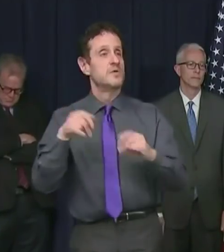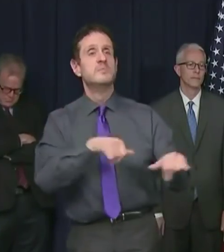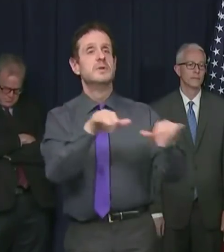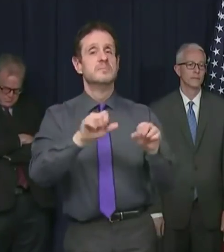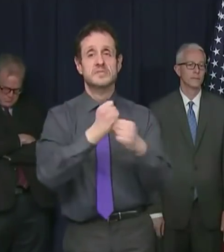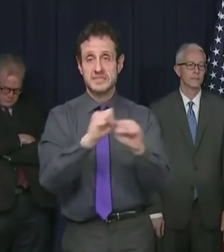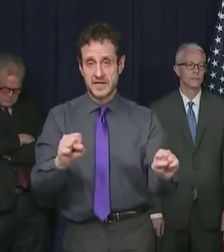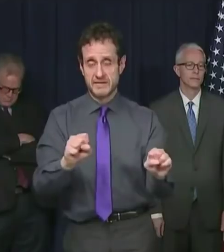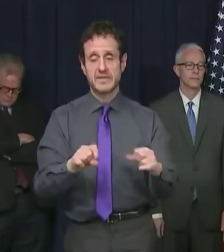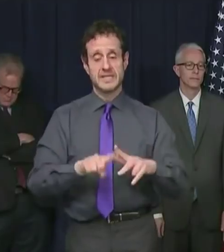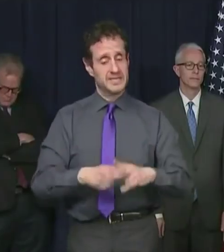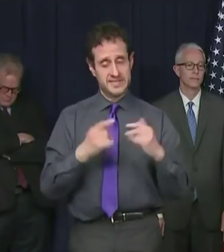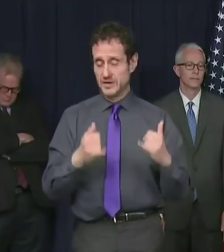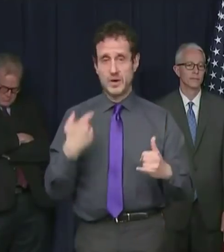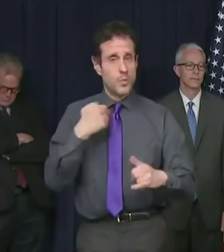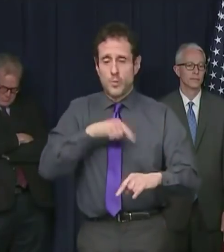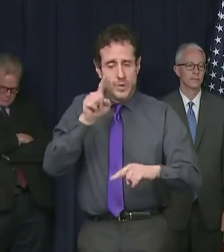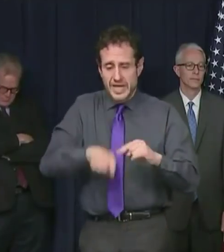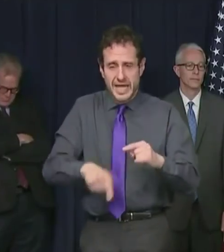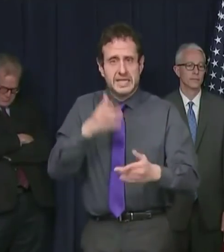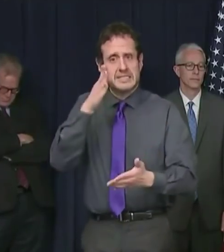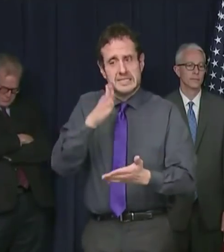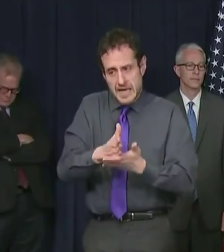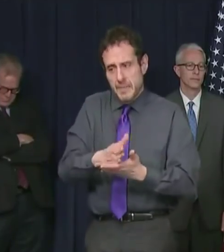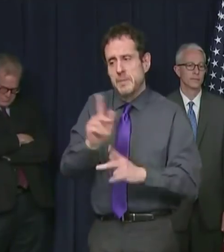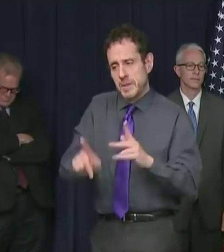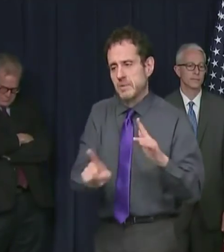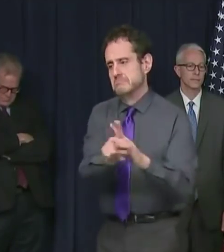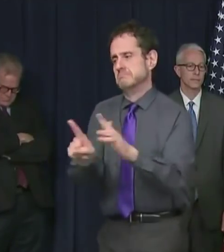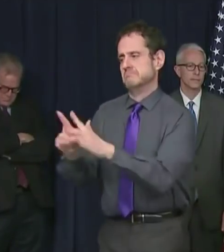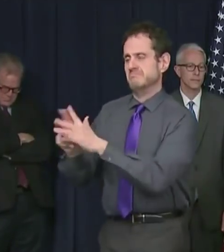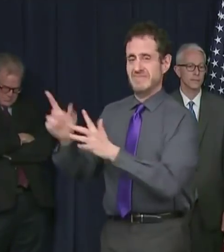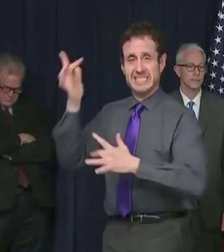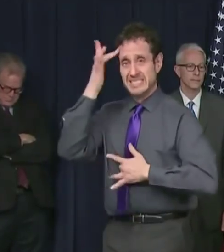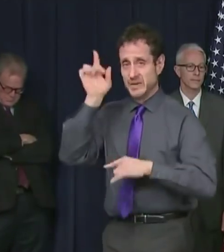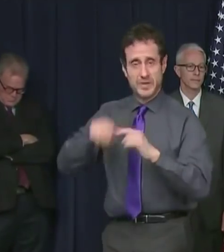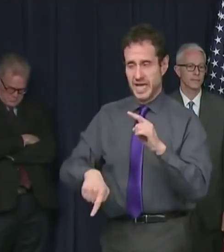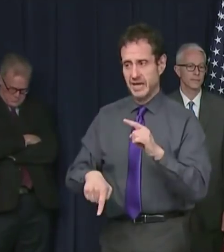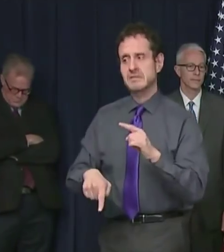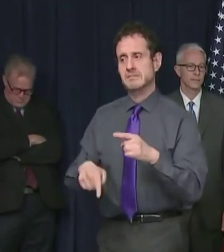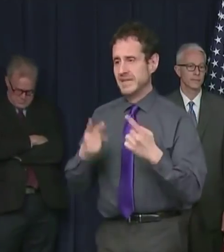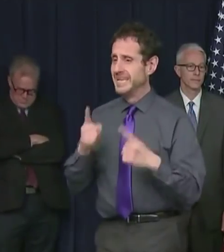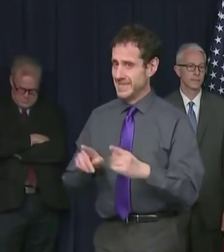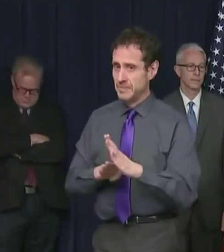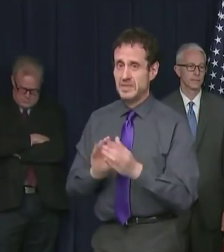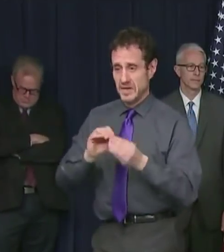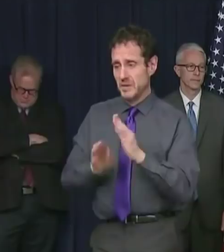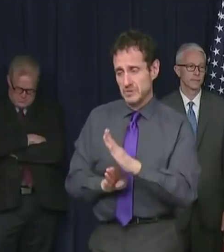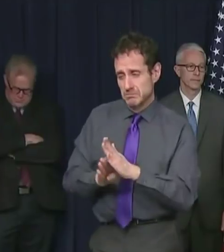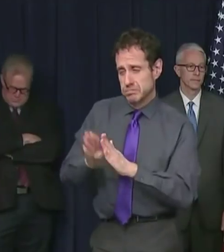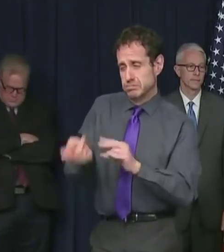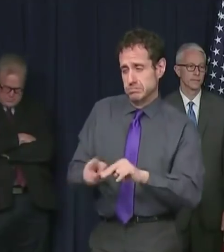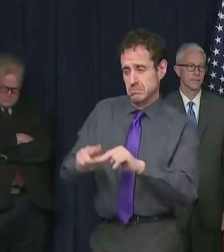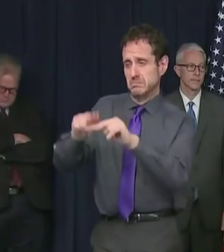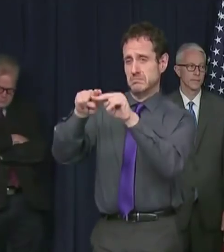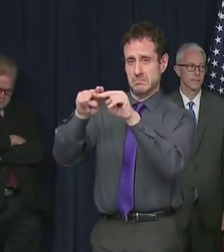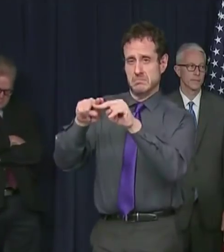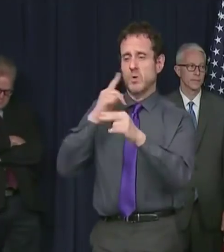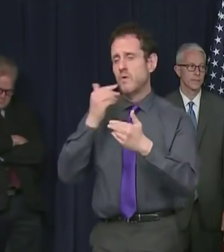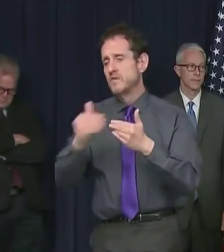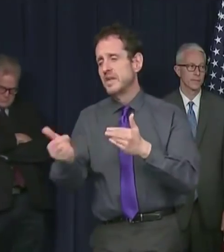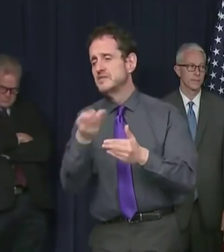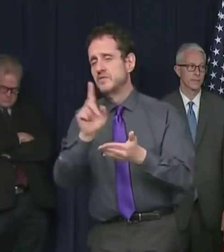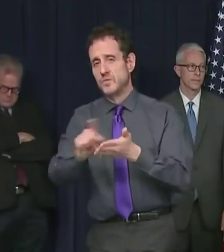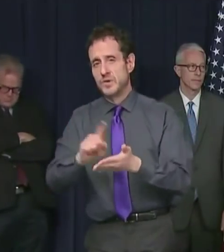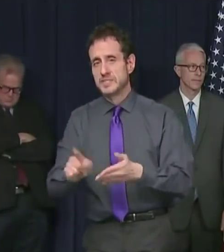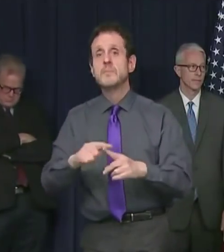Even starting now, we can't stop the cases from coming fast and furious, at least for the next couple of weeks and in the short term. But with a